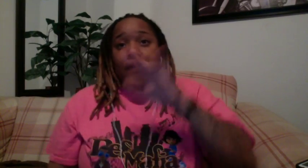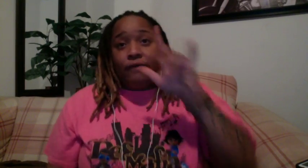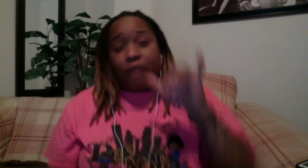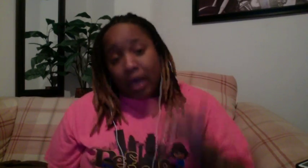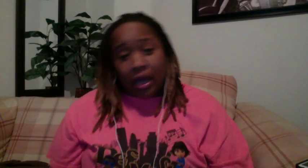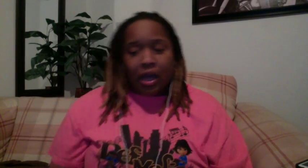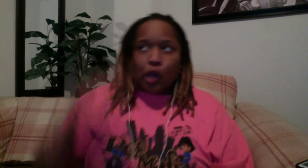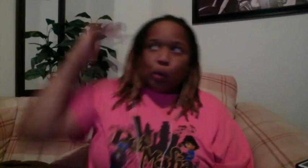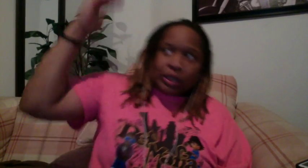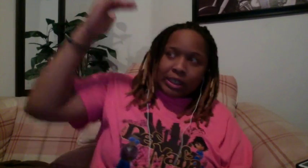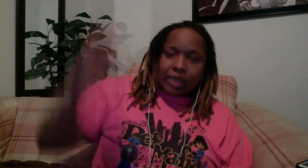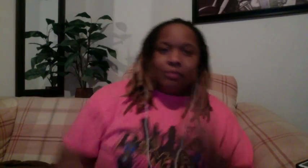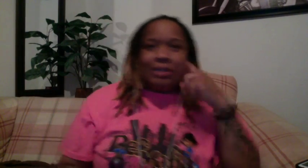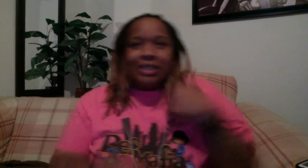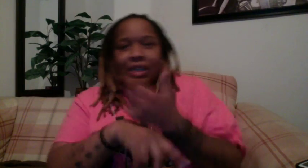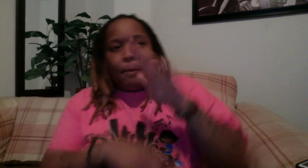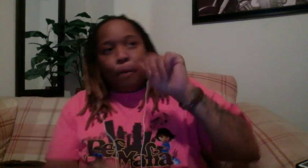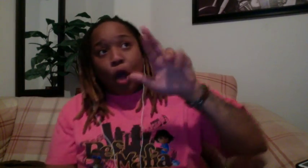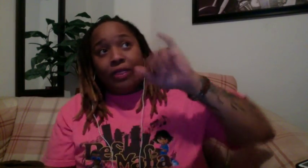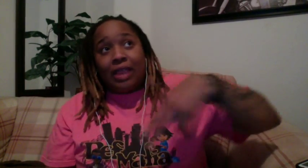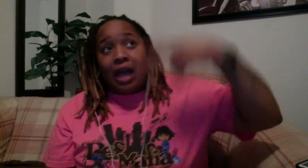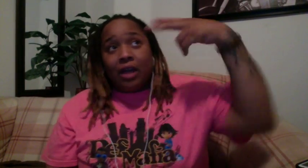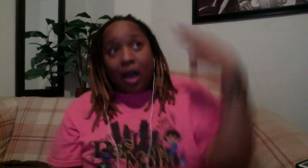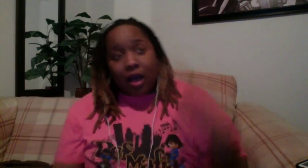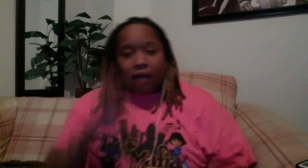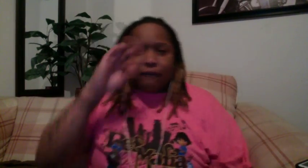that fly Reachin', cause we set the bar that high now